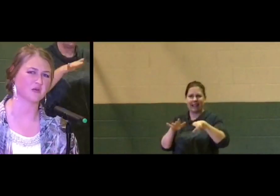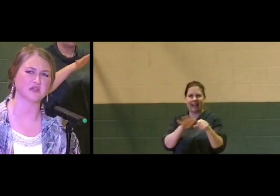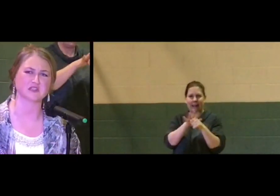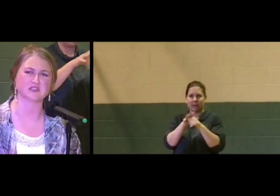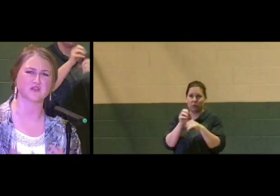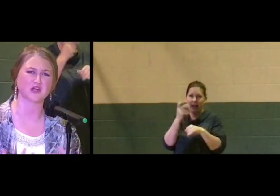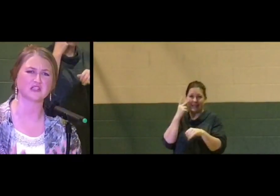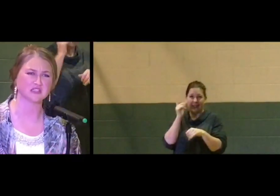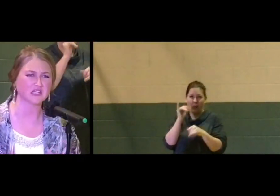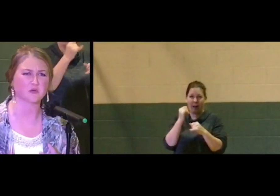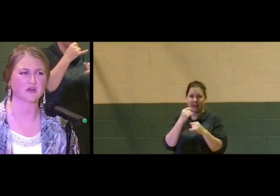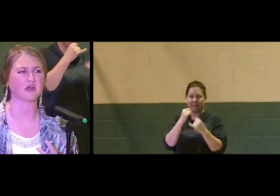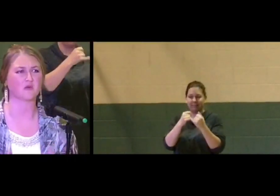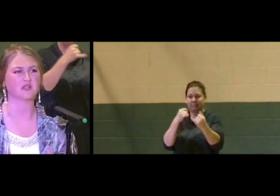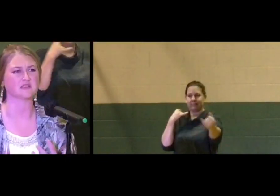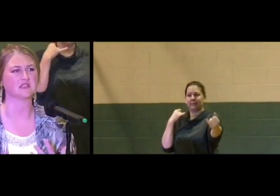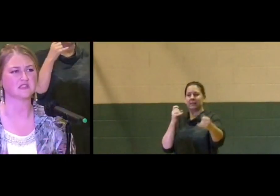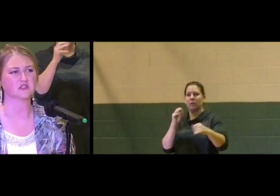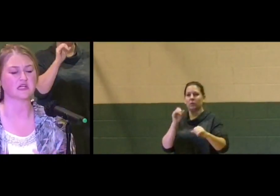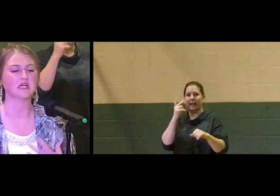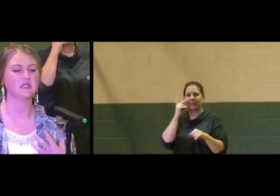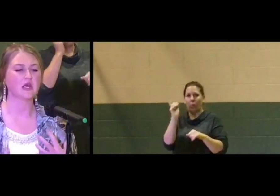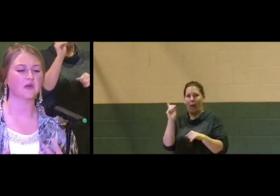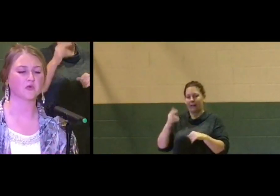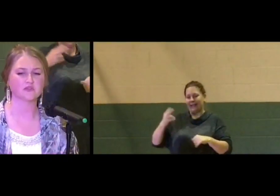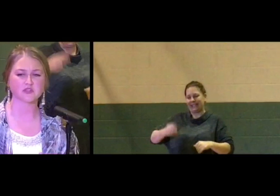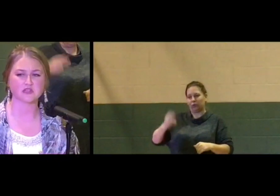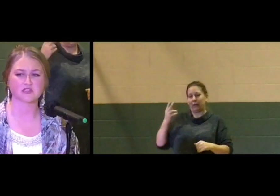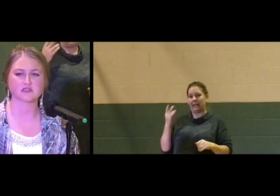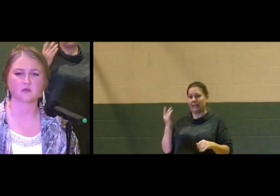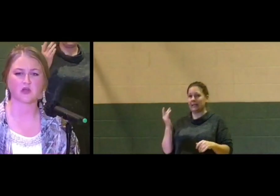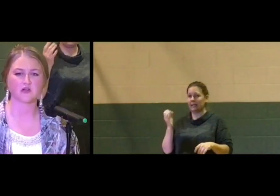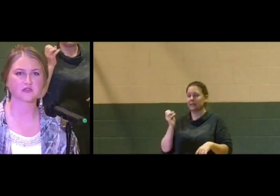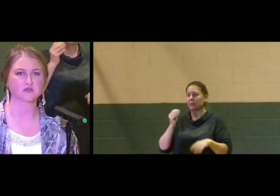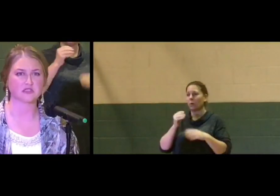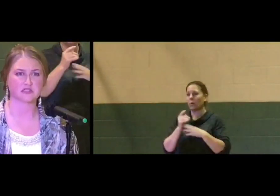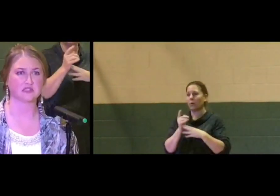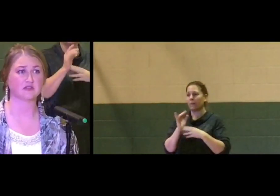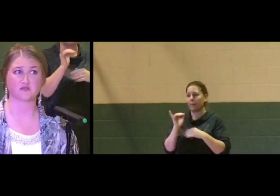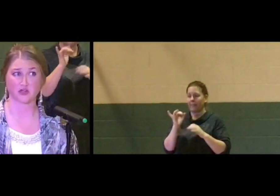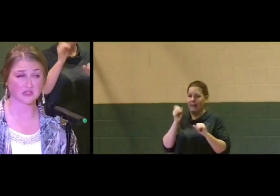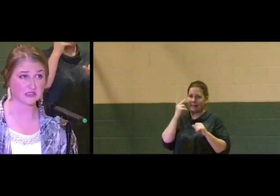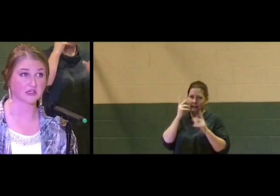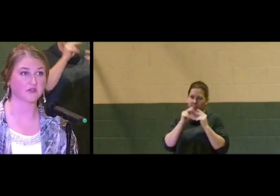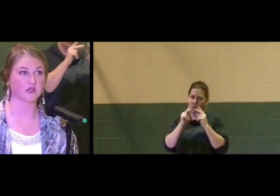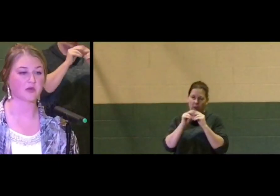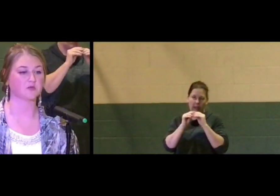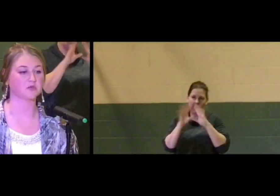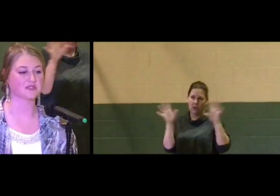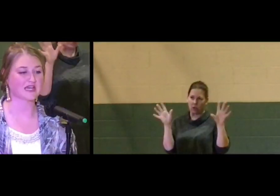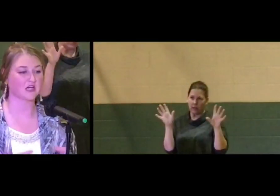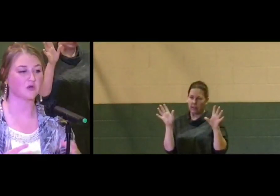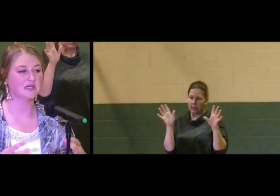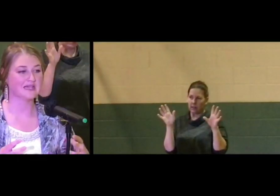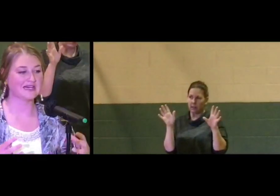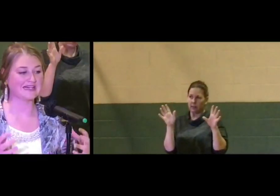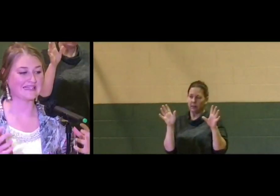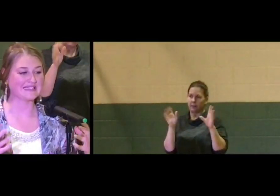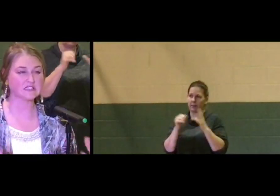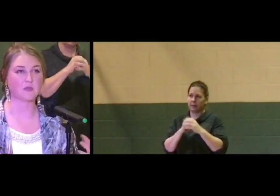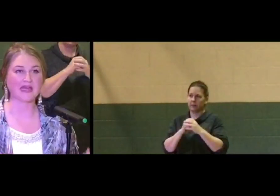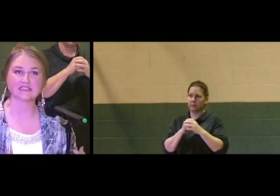the redlining was, and it's very clear where that was in the history. And one of the things that we also can see that's very clear and very palpable is how